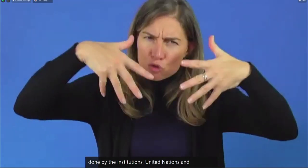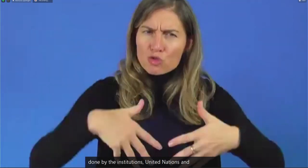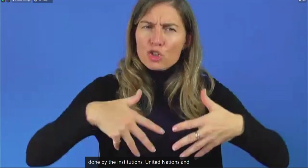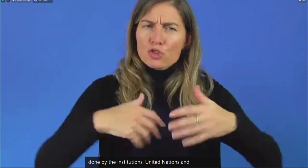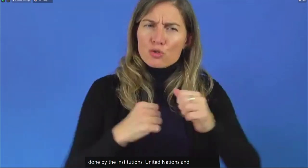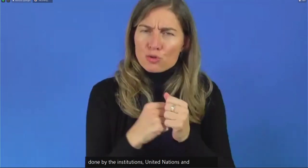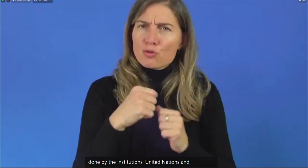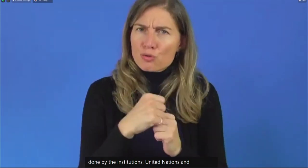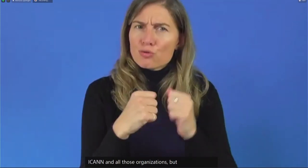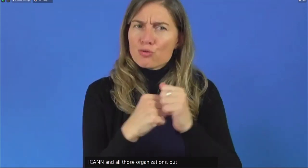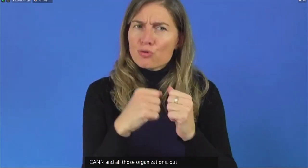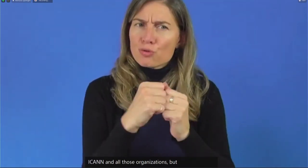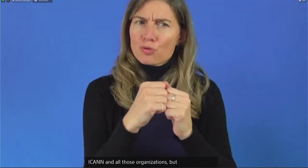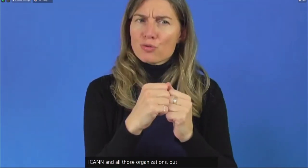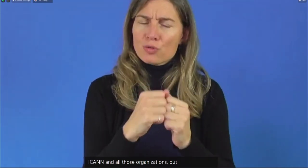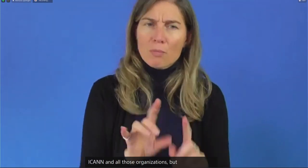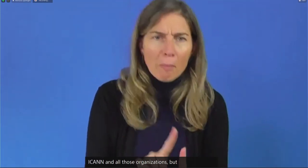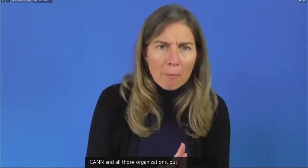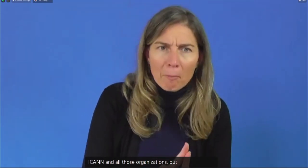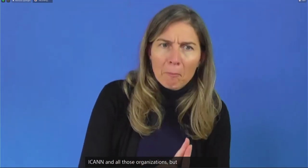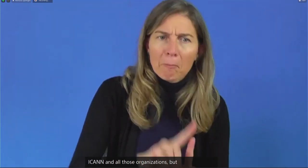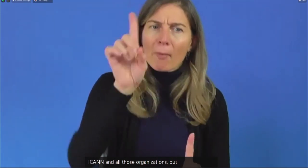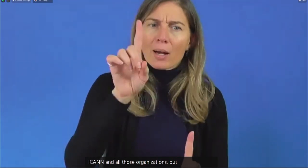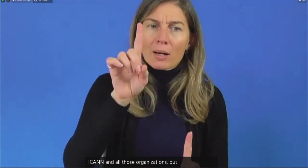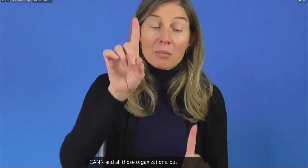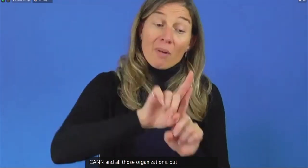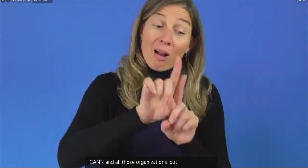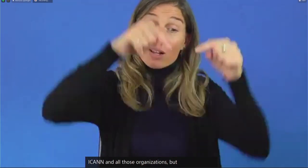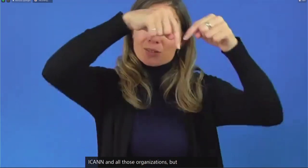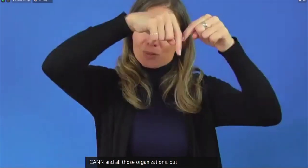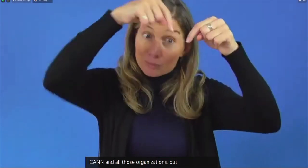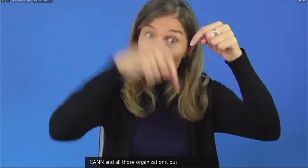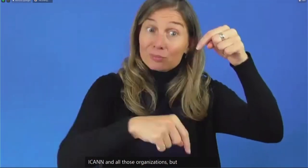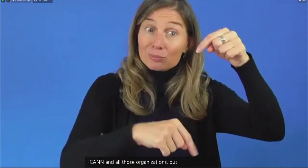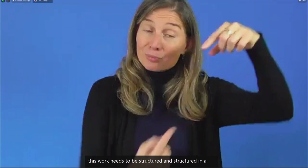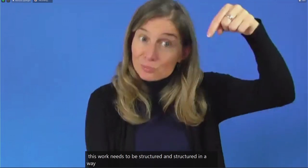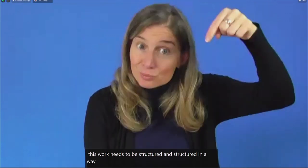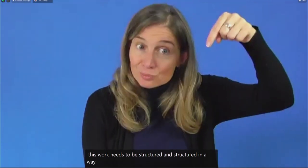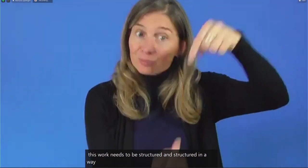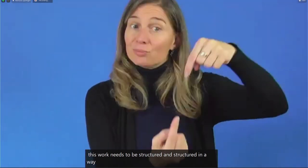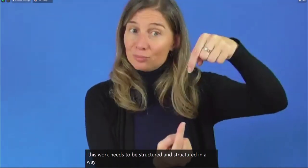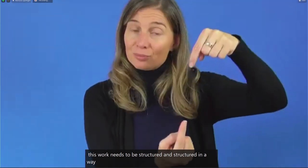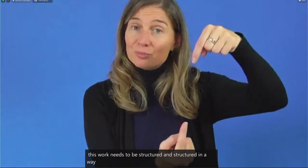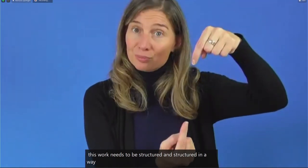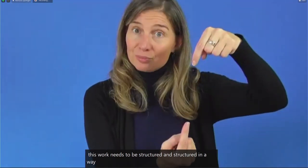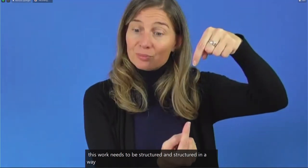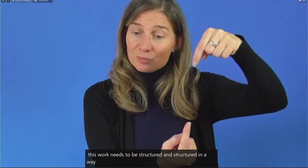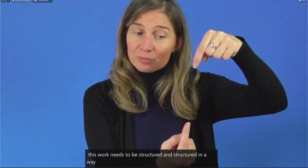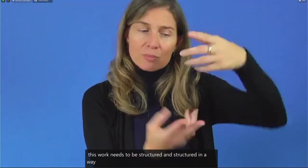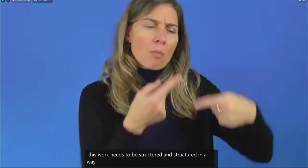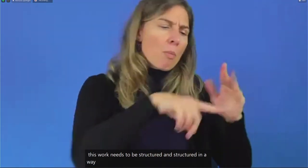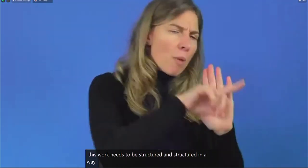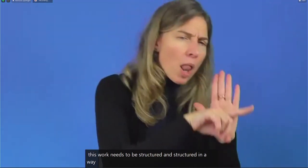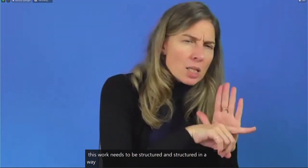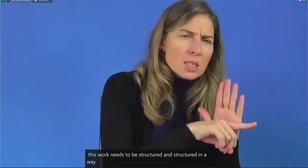where from bottom to top and top bottom approaches are applied at different policy planning and implementation